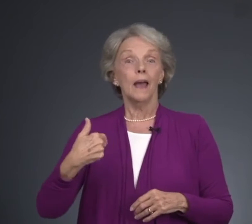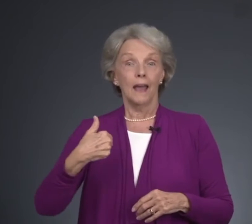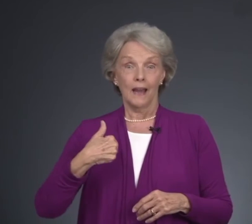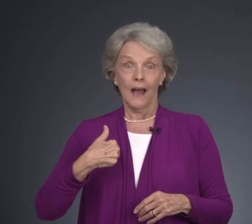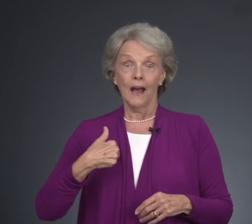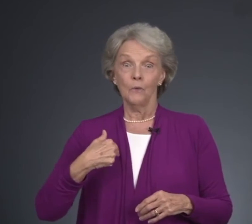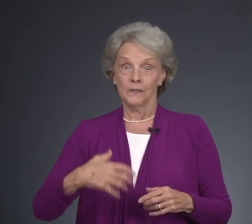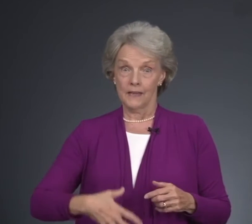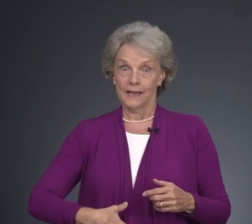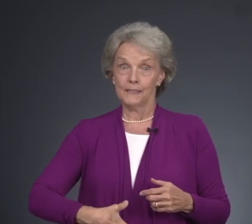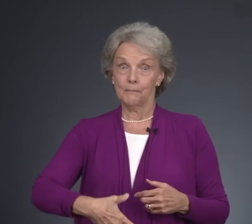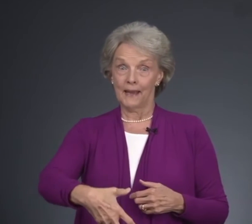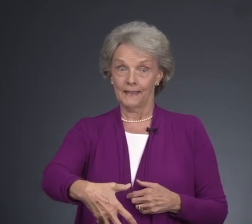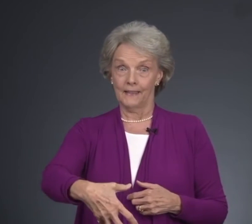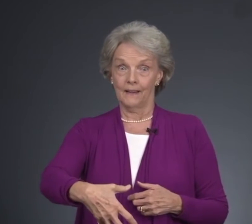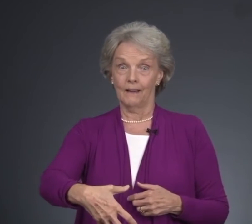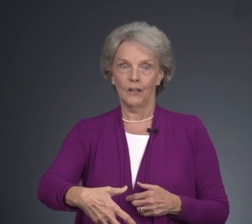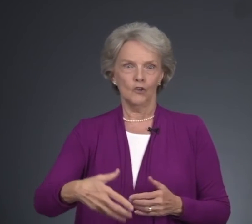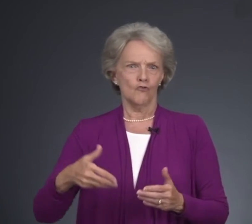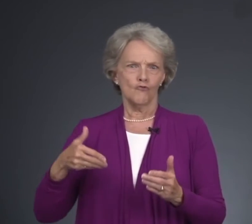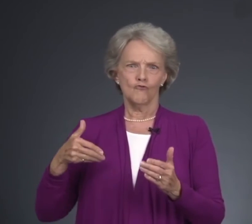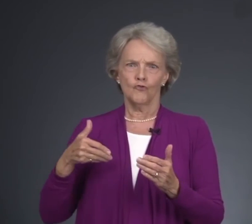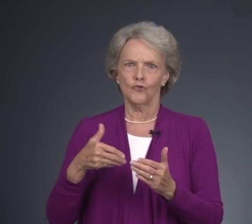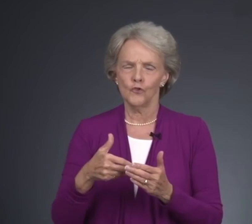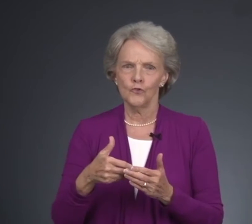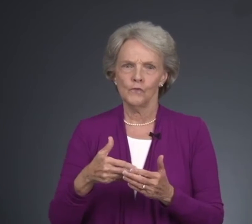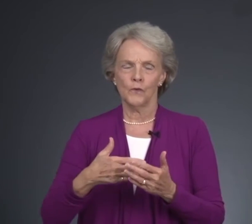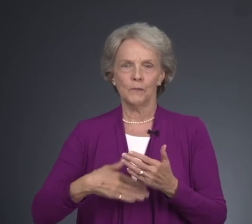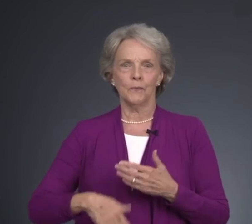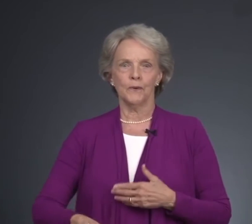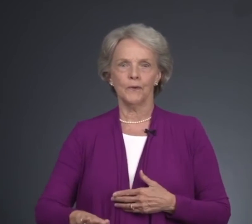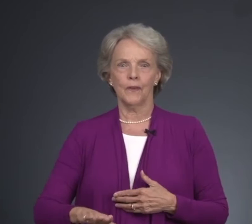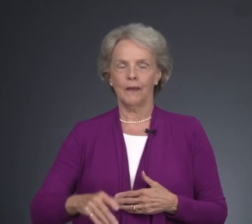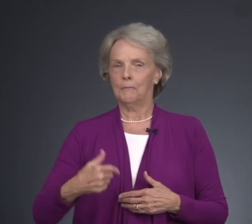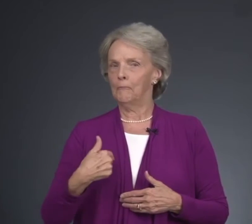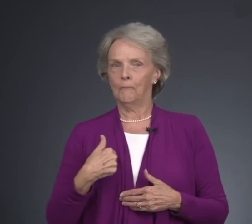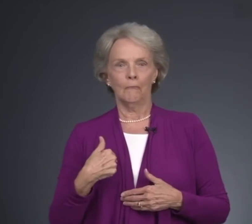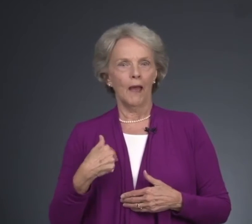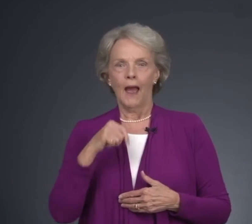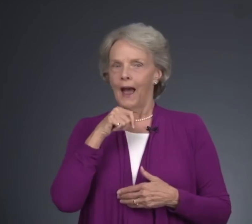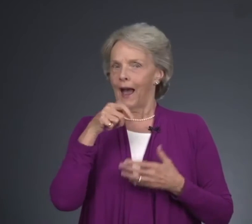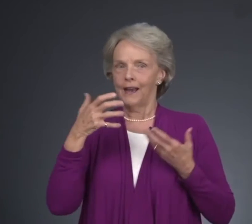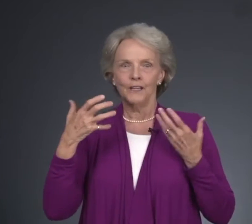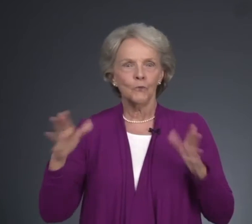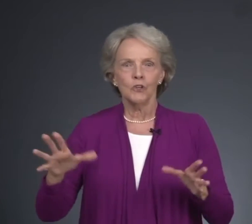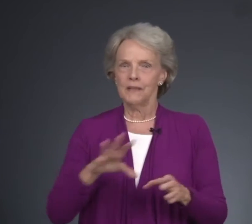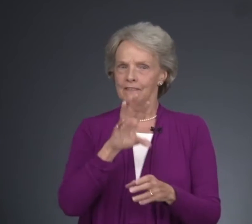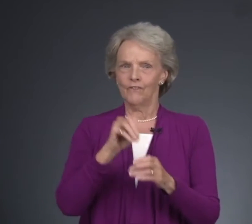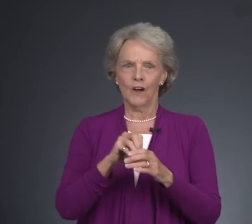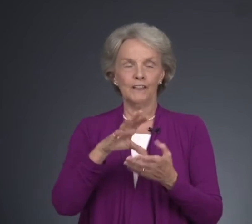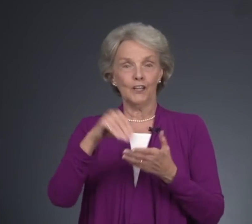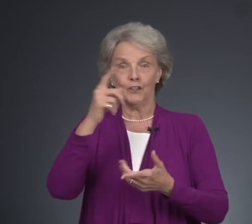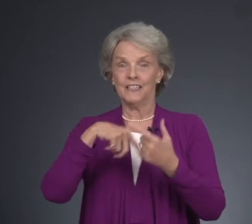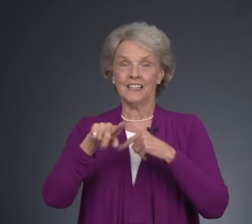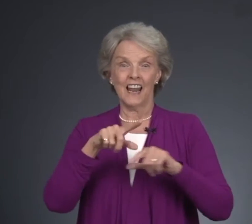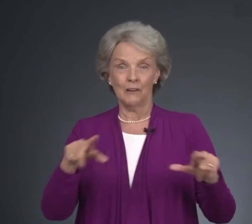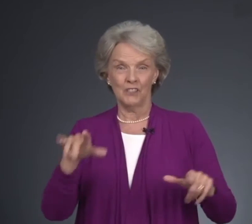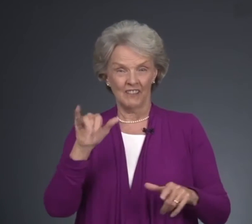And I was expecting soon for the birth. I didn't want to be involved in learning sign language.